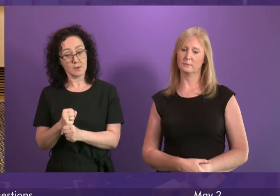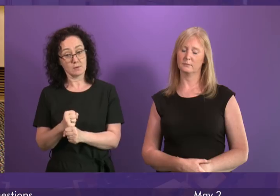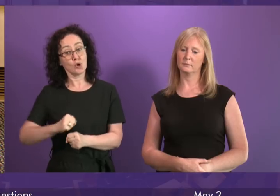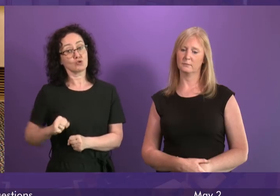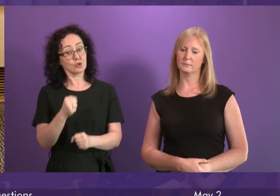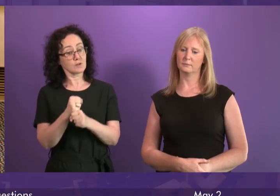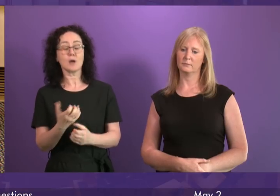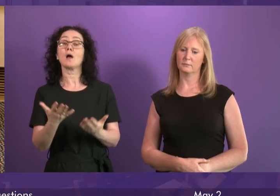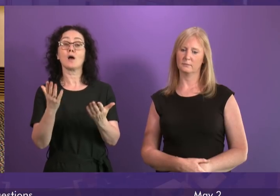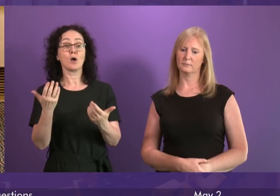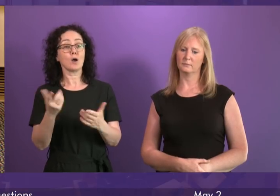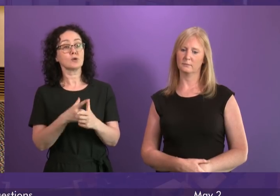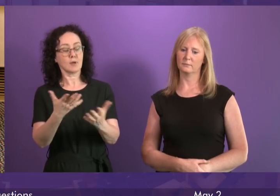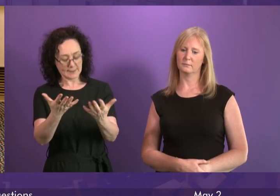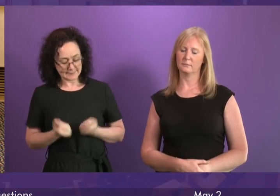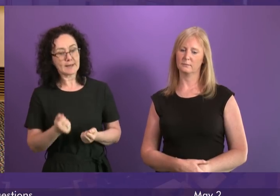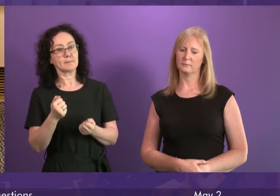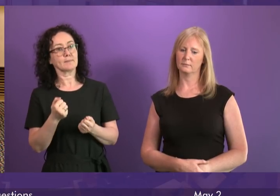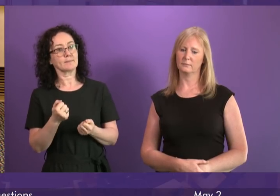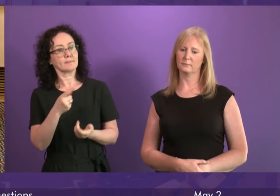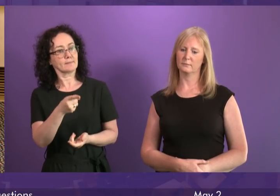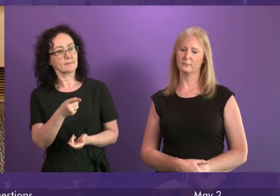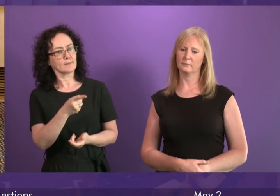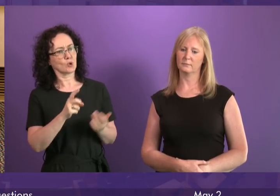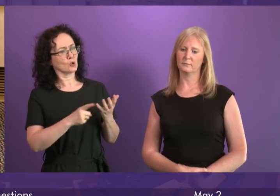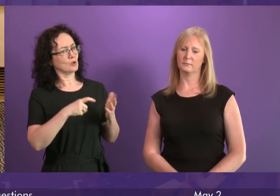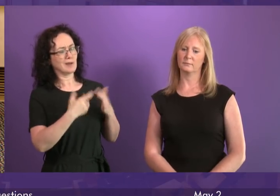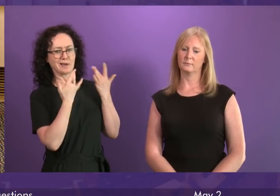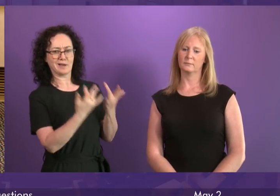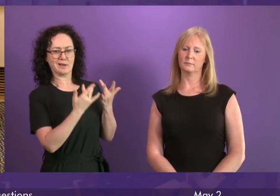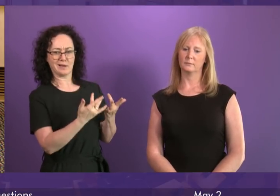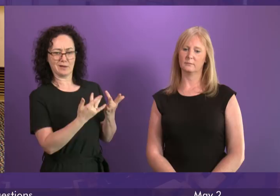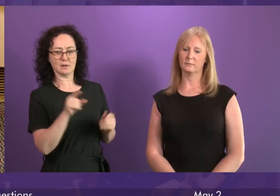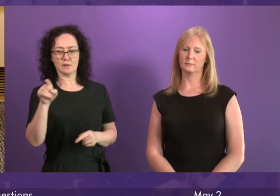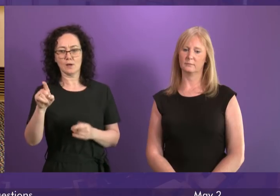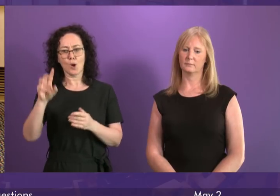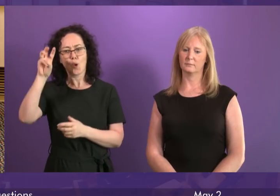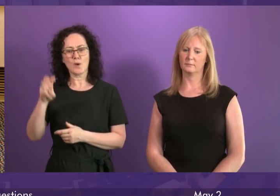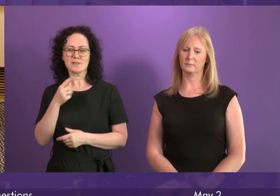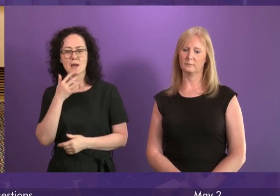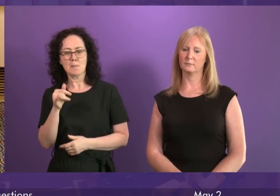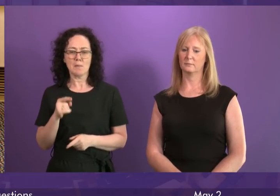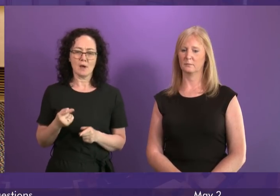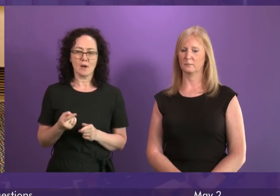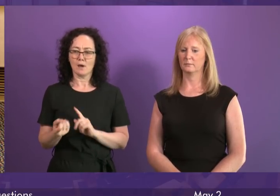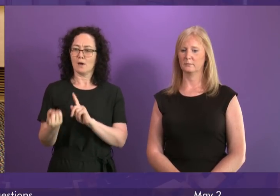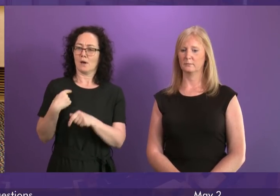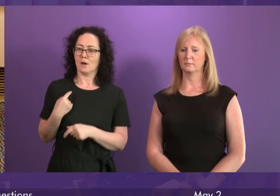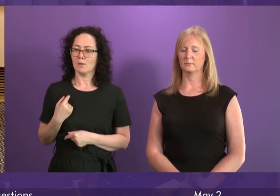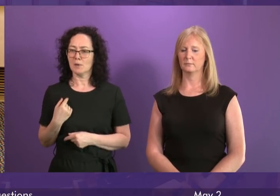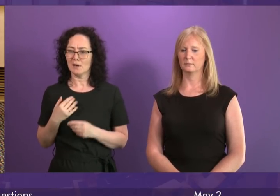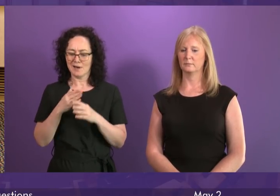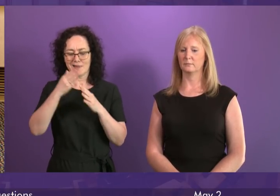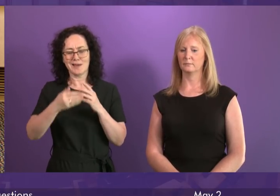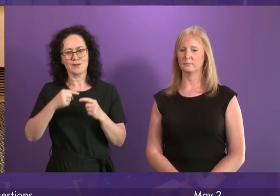accept the advice to it I think the Welsh government this morning have said they might respond by the end of next year to the committee on climate change